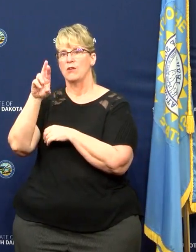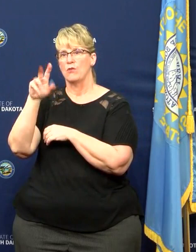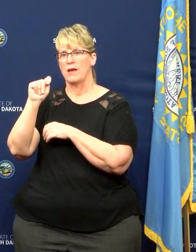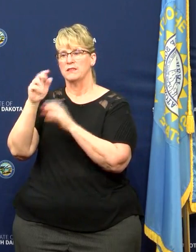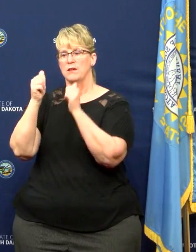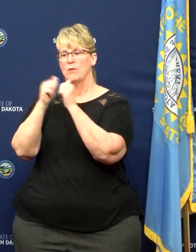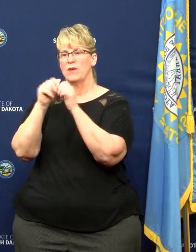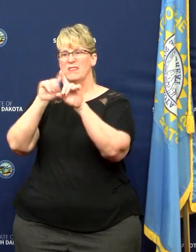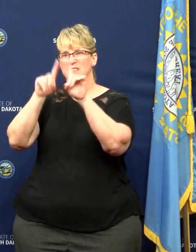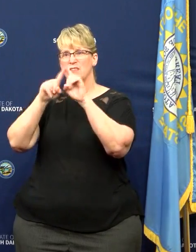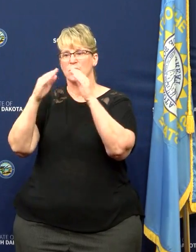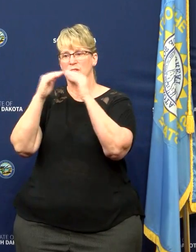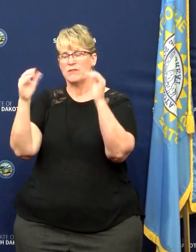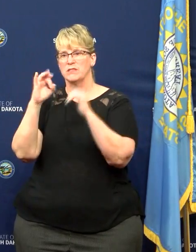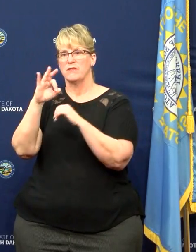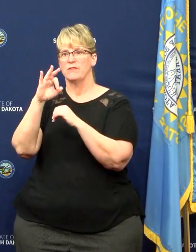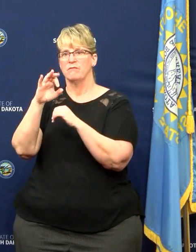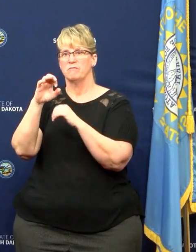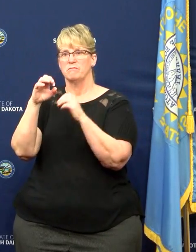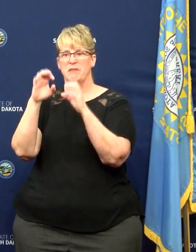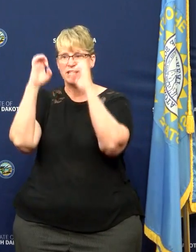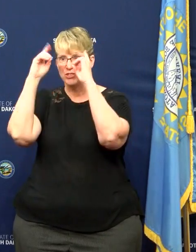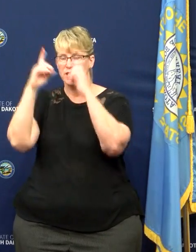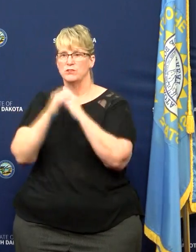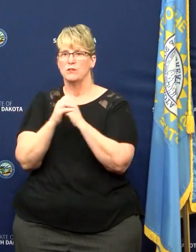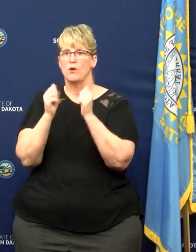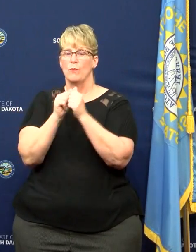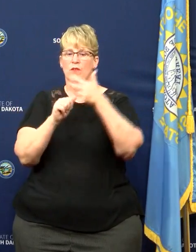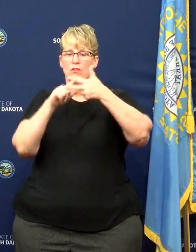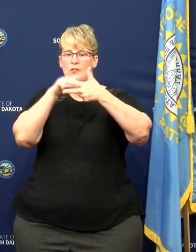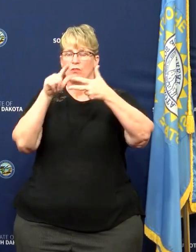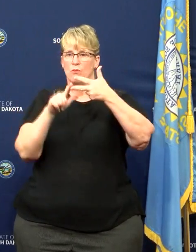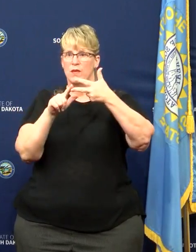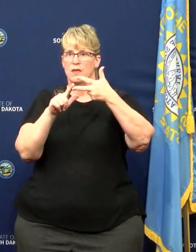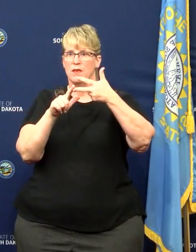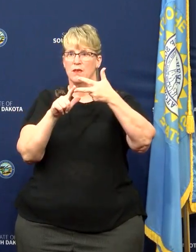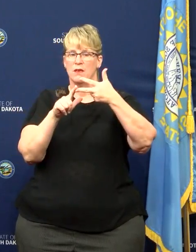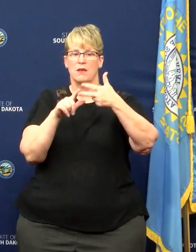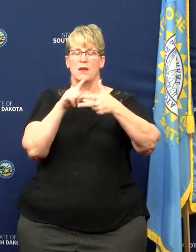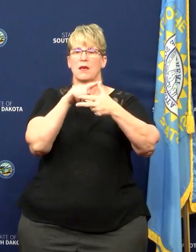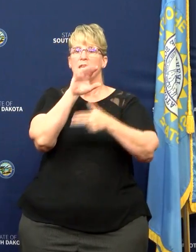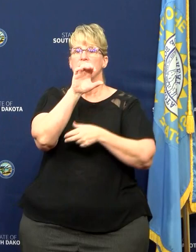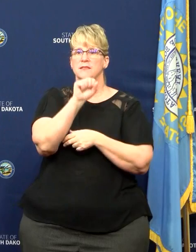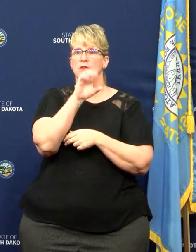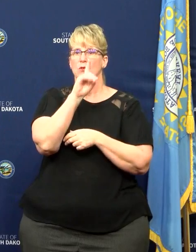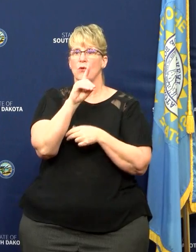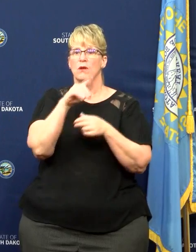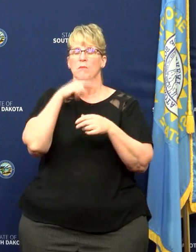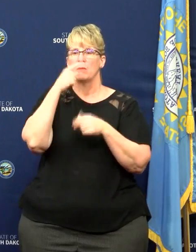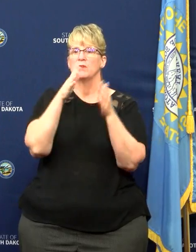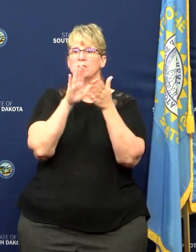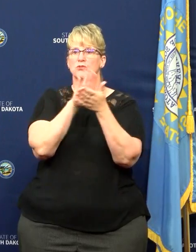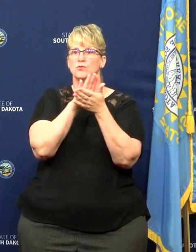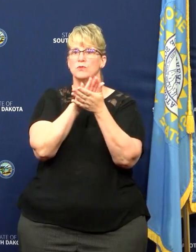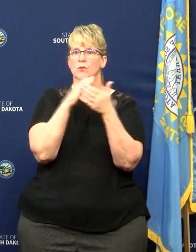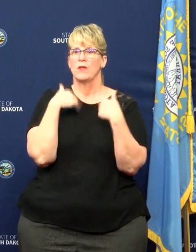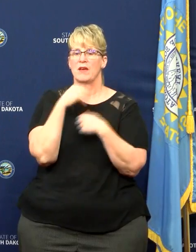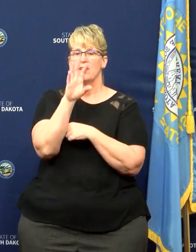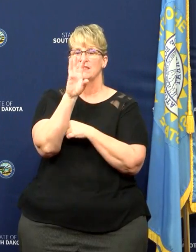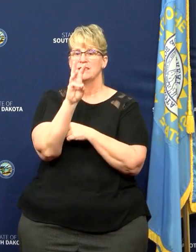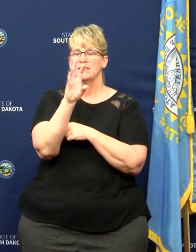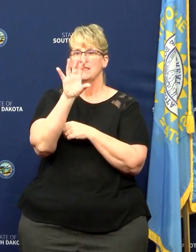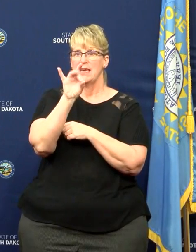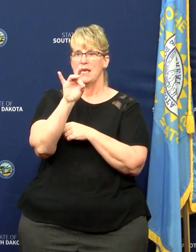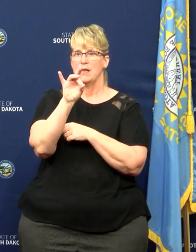all levels of education. Between three different federal funds, South Dakota public schools will receive about $68 million.